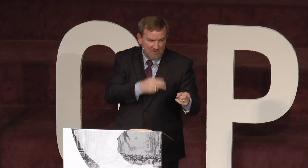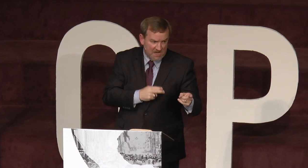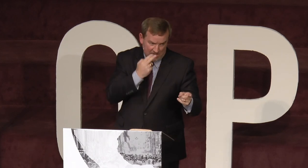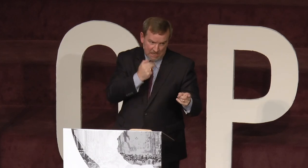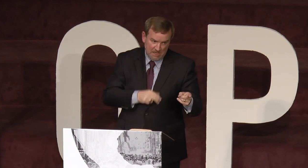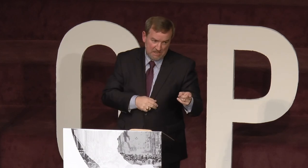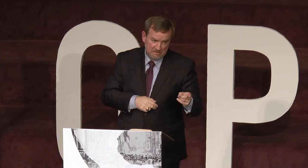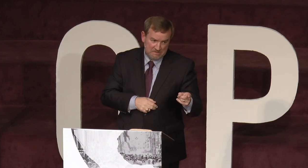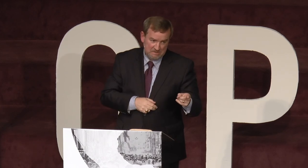funny.